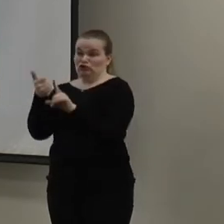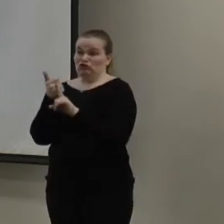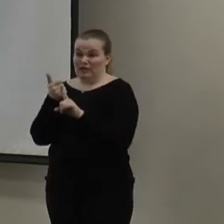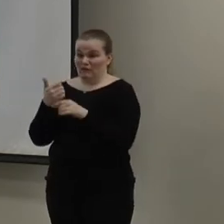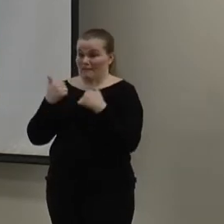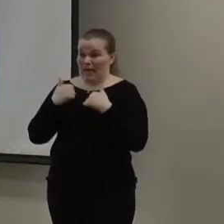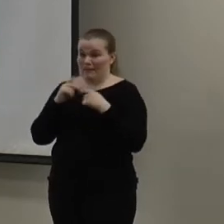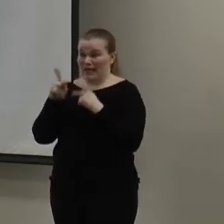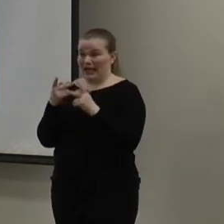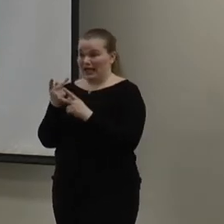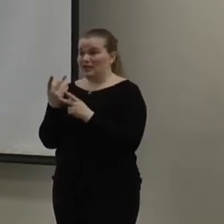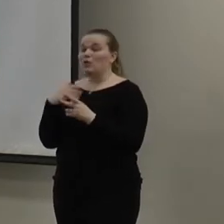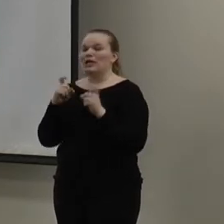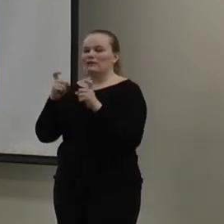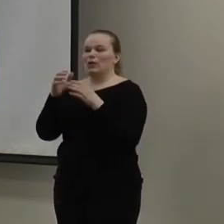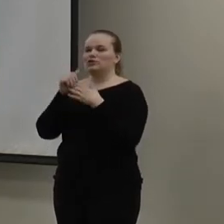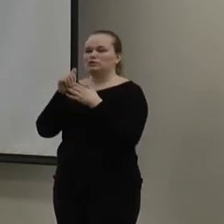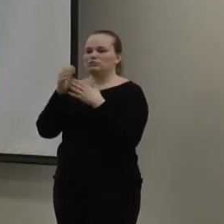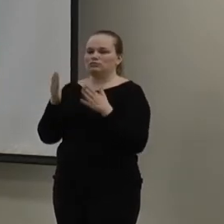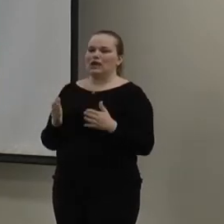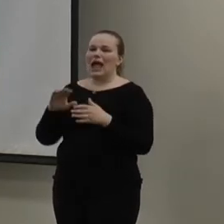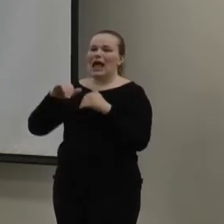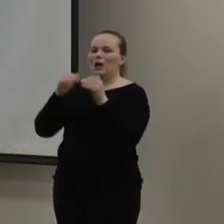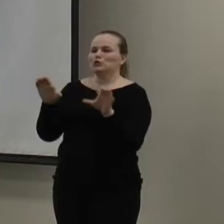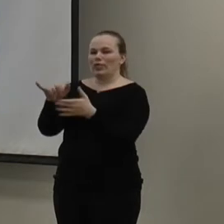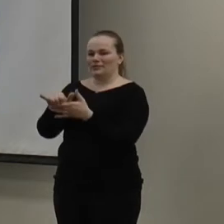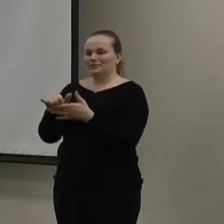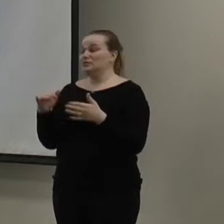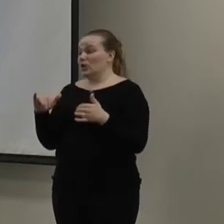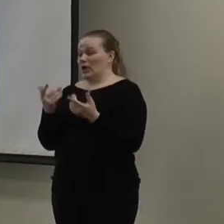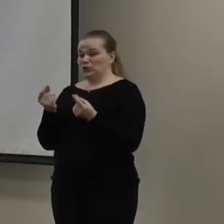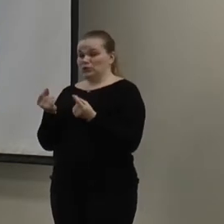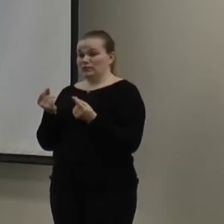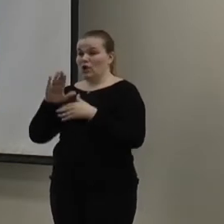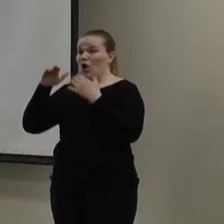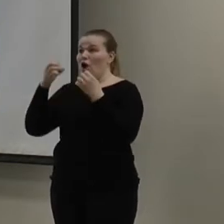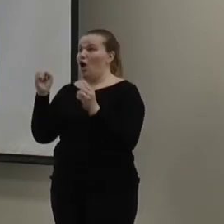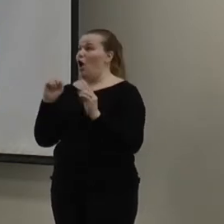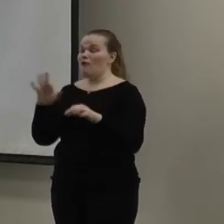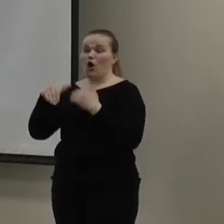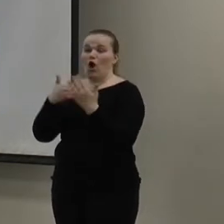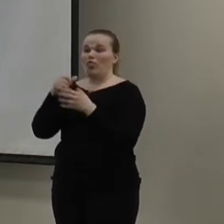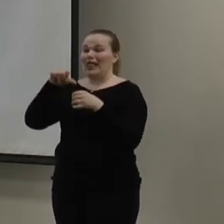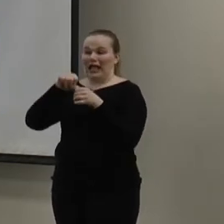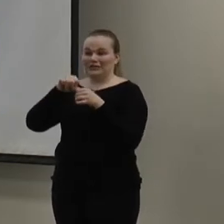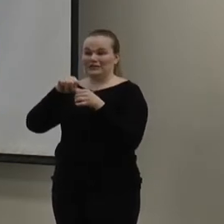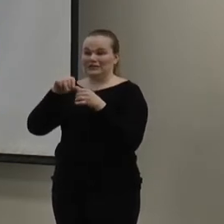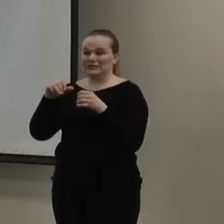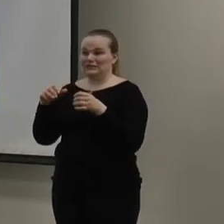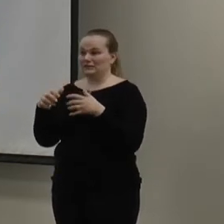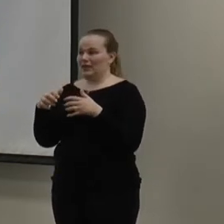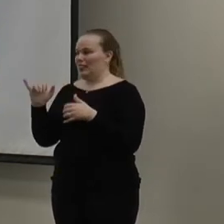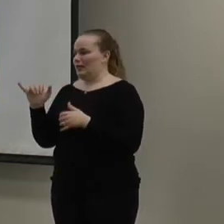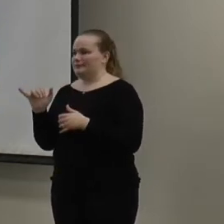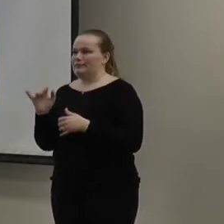kit, we gave you instructions on how to do that. So, the way you can do it is basically turn off all your gas combustion appliances. So,